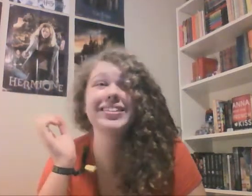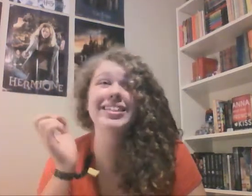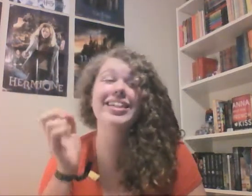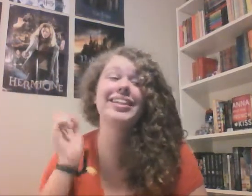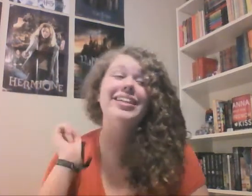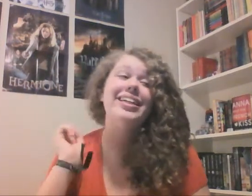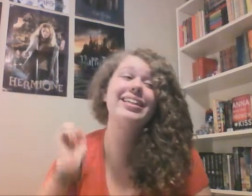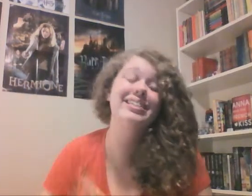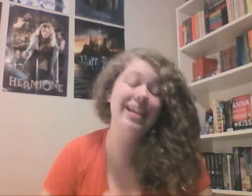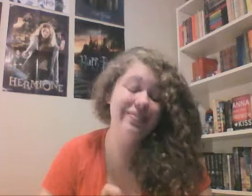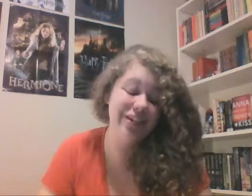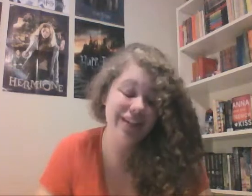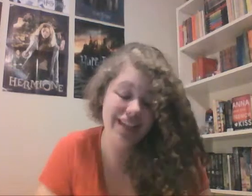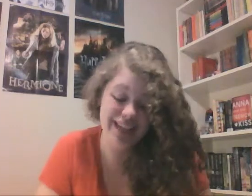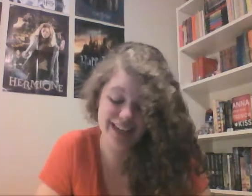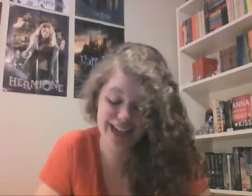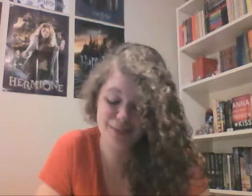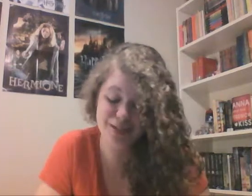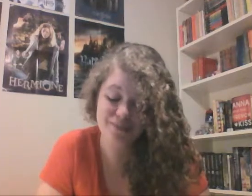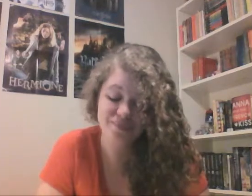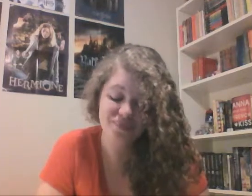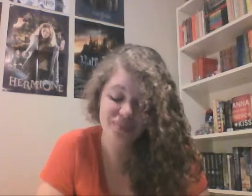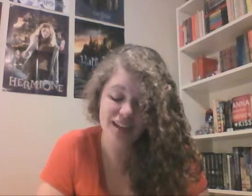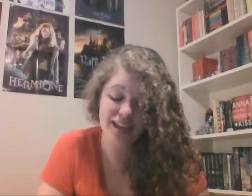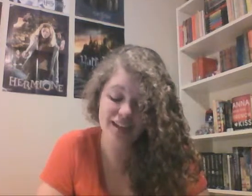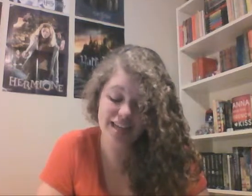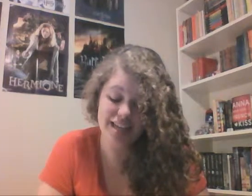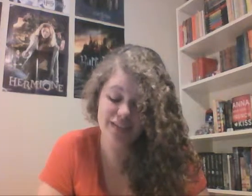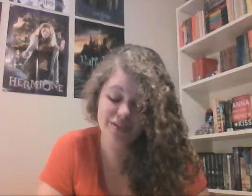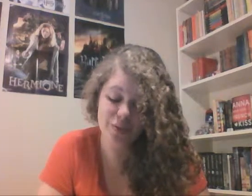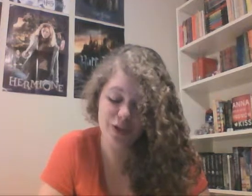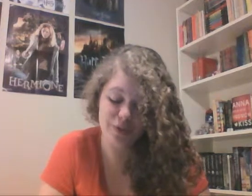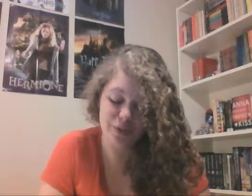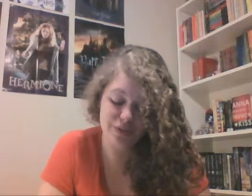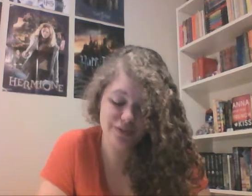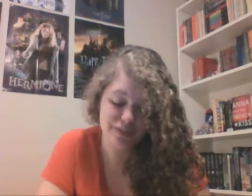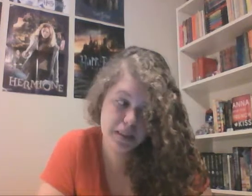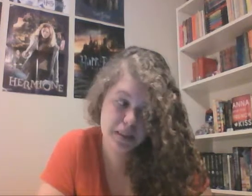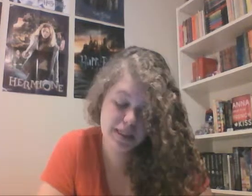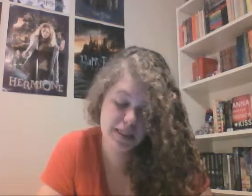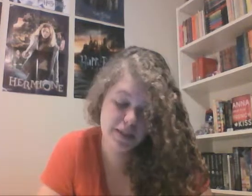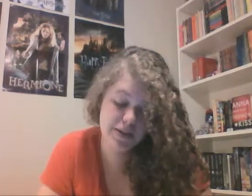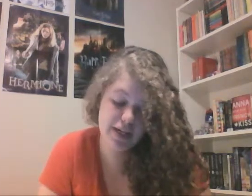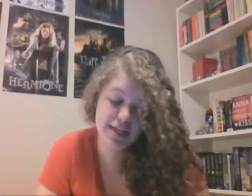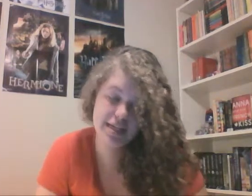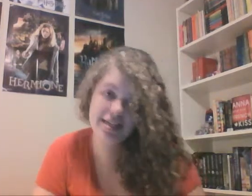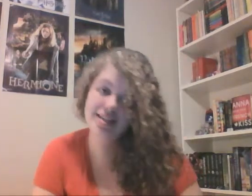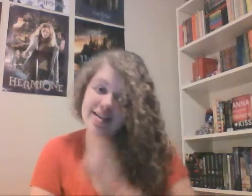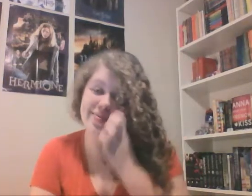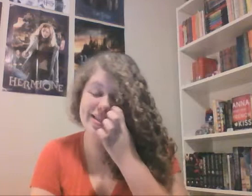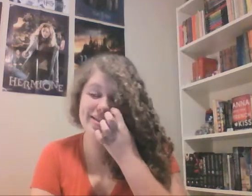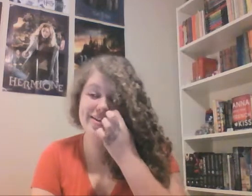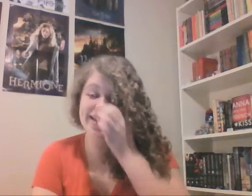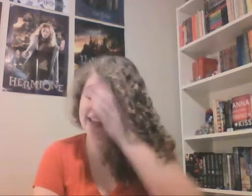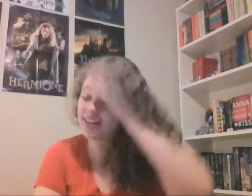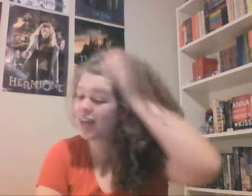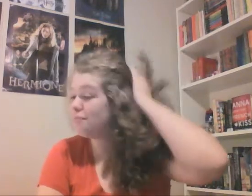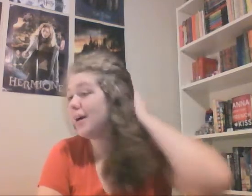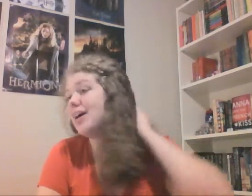Clary and Simon are kidnapped and taken in with the werewolves so in when they're kidnapped by